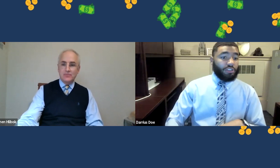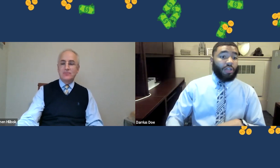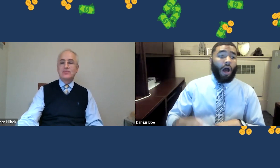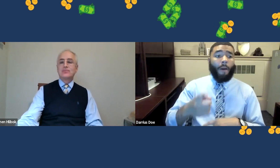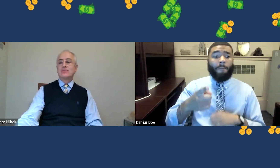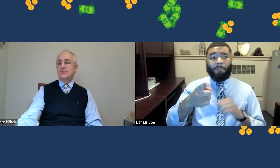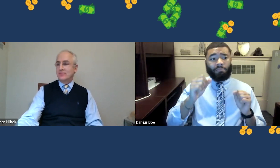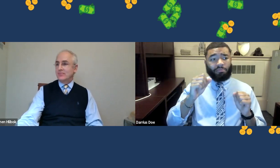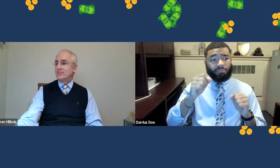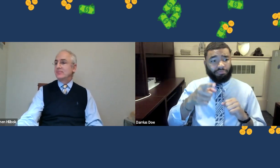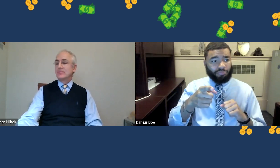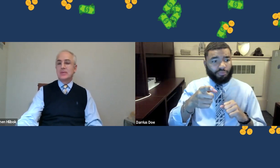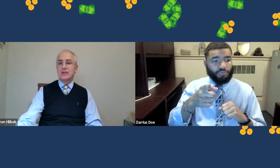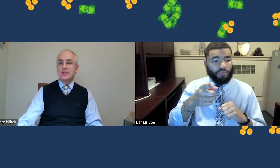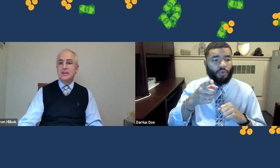to probably our last three questions.